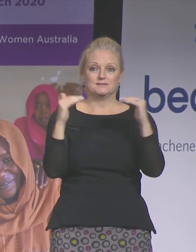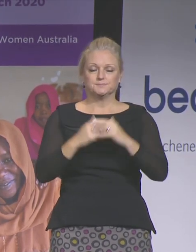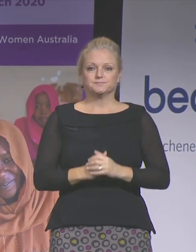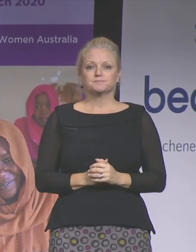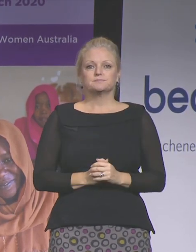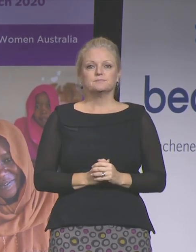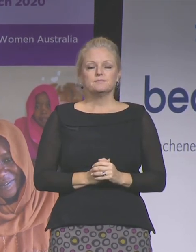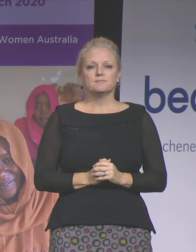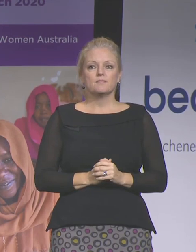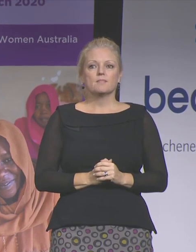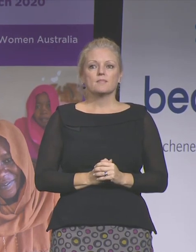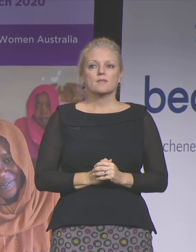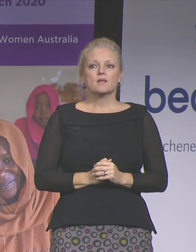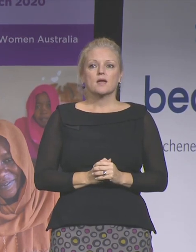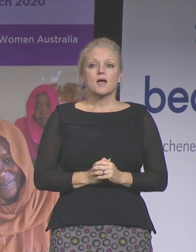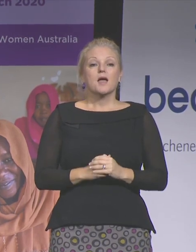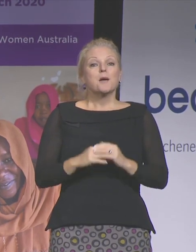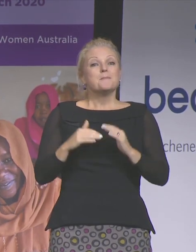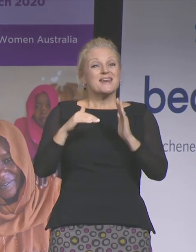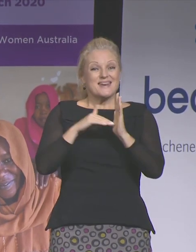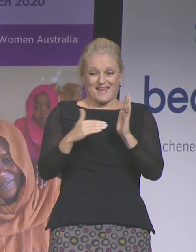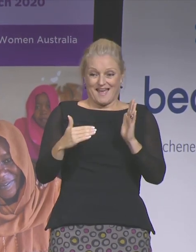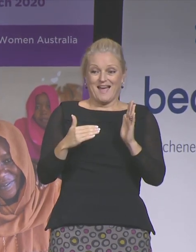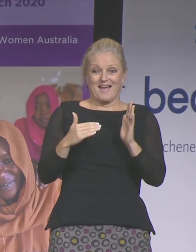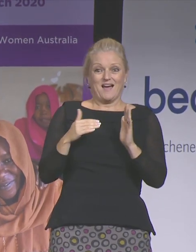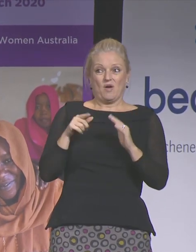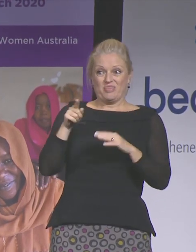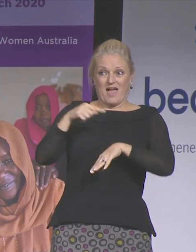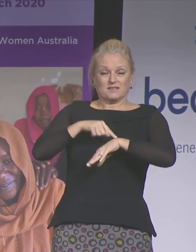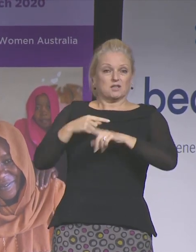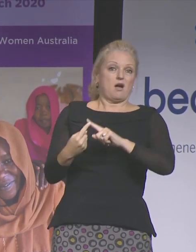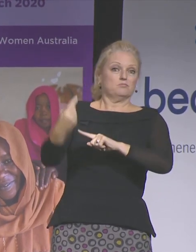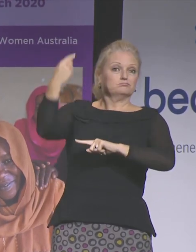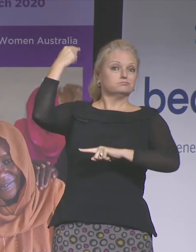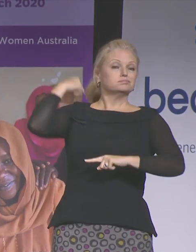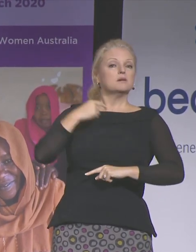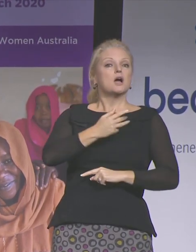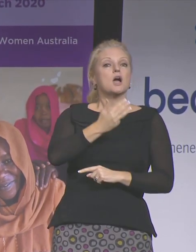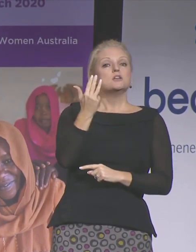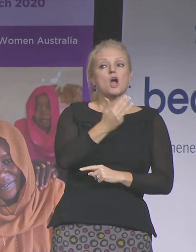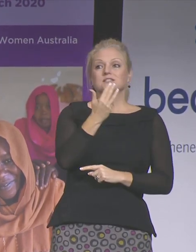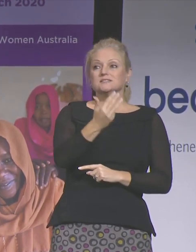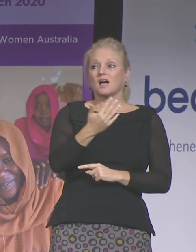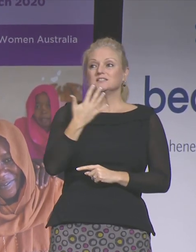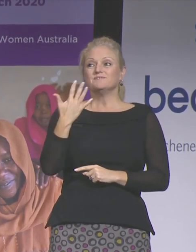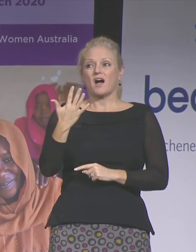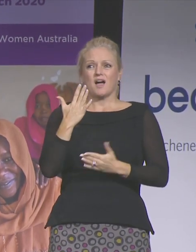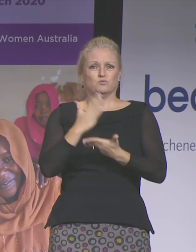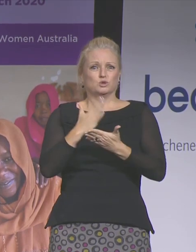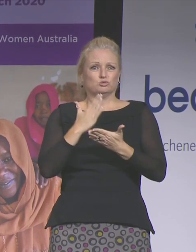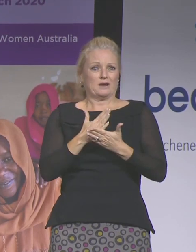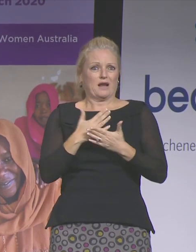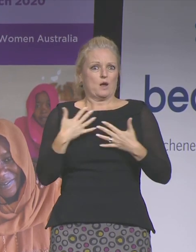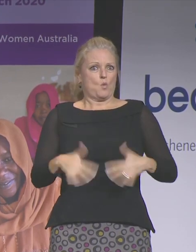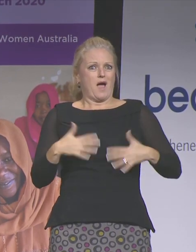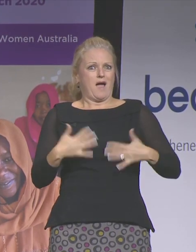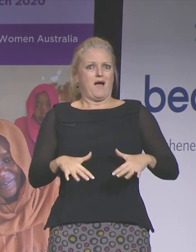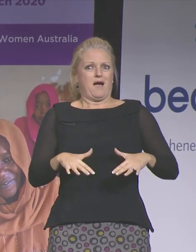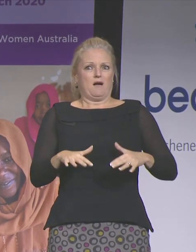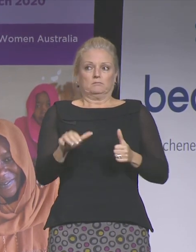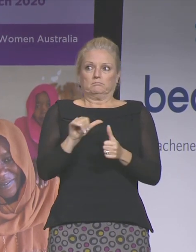We now recognize 1995 as a high point in our global progress on women's rights.